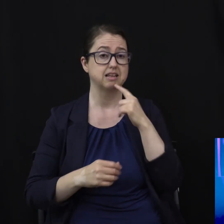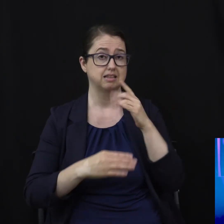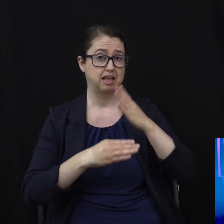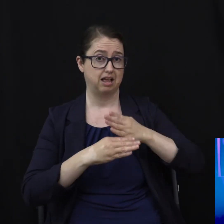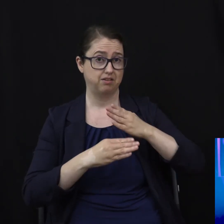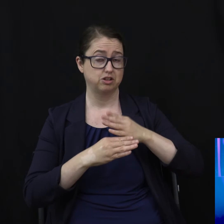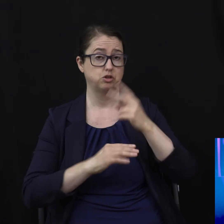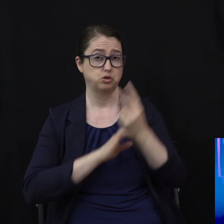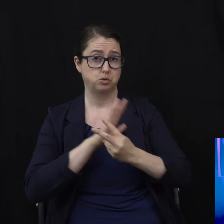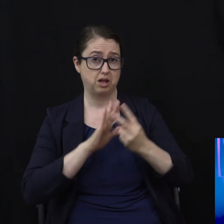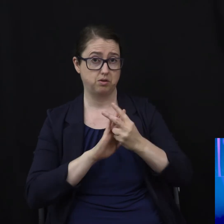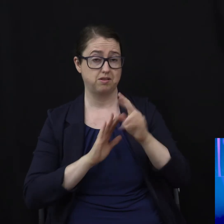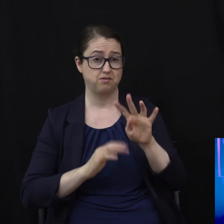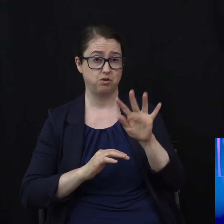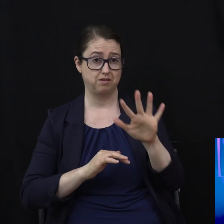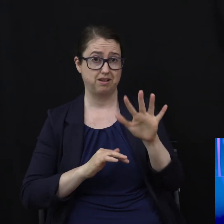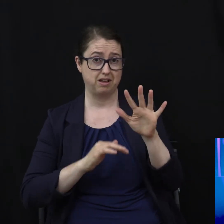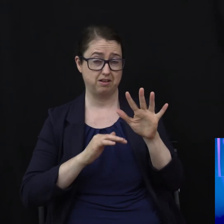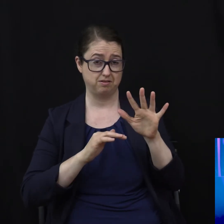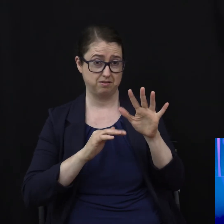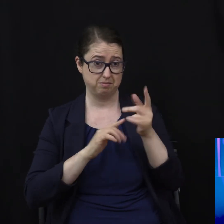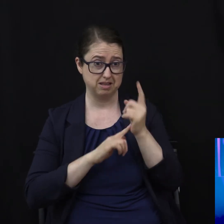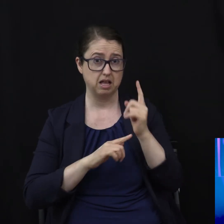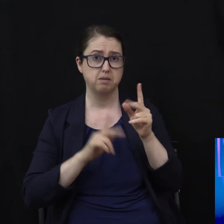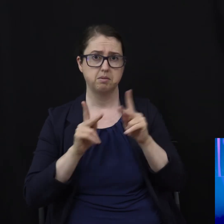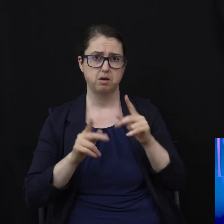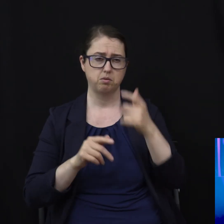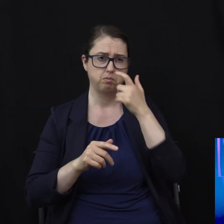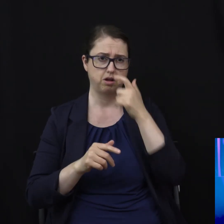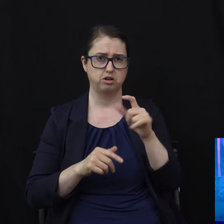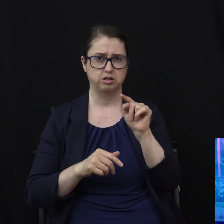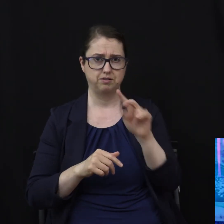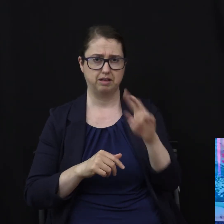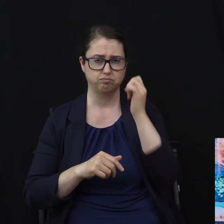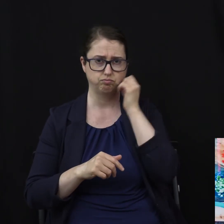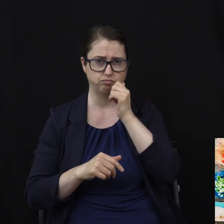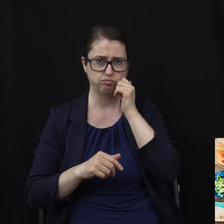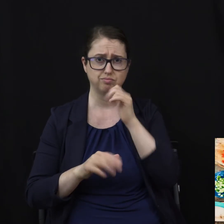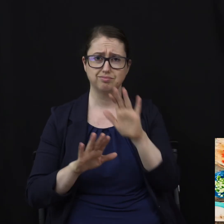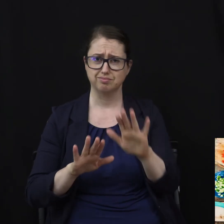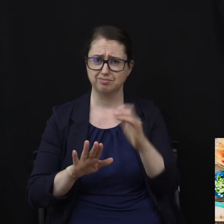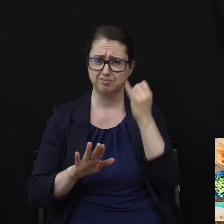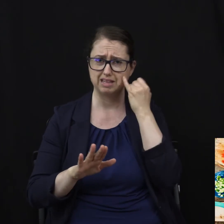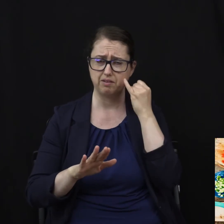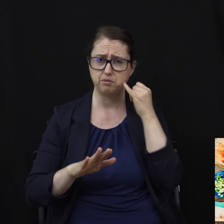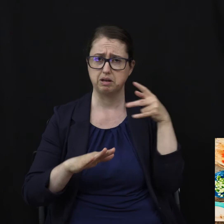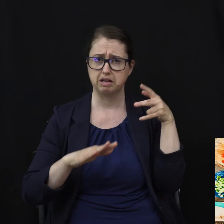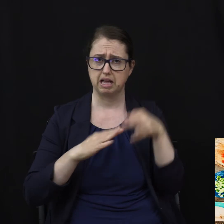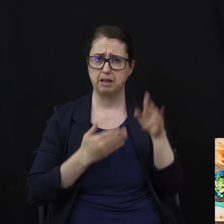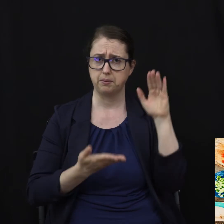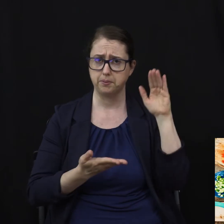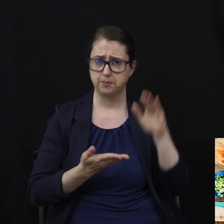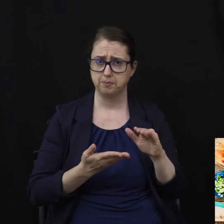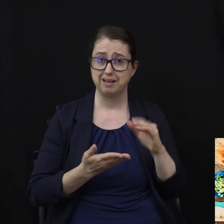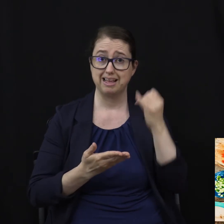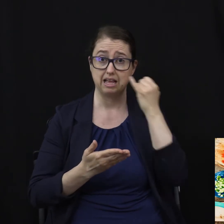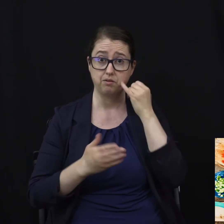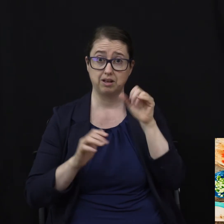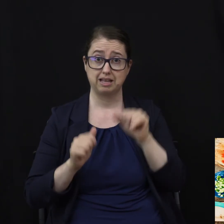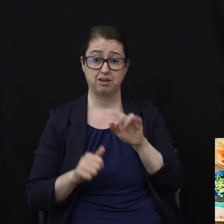single day watching TV. Now, what if we were to cut back and we spent 45 minutes a day preparing healthier